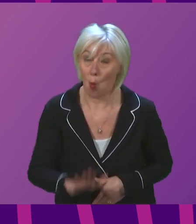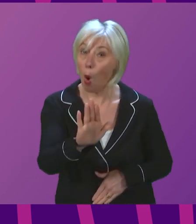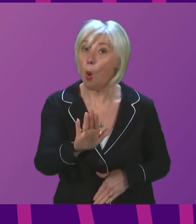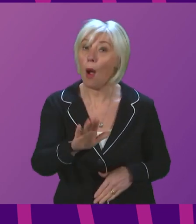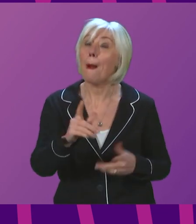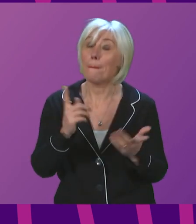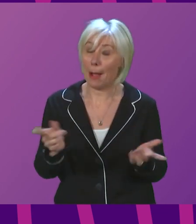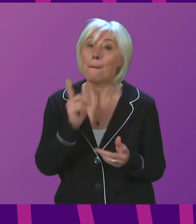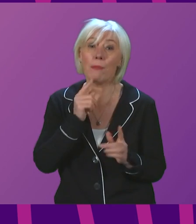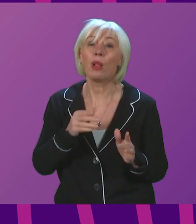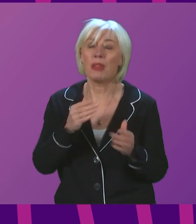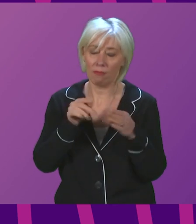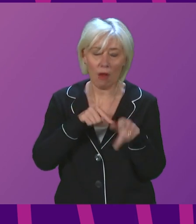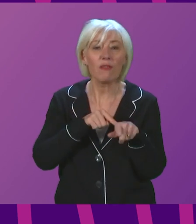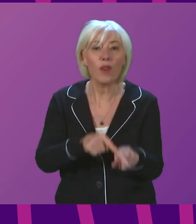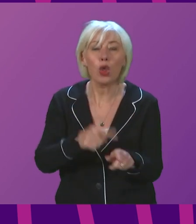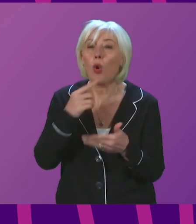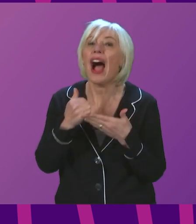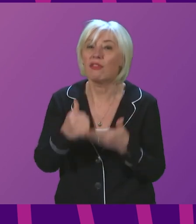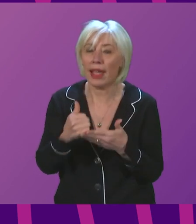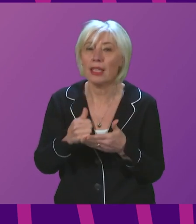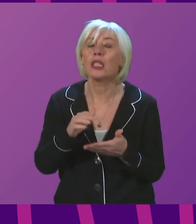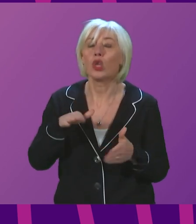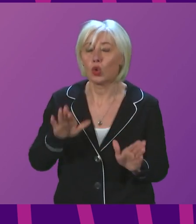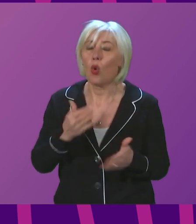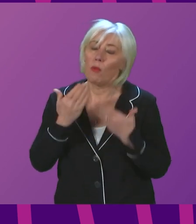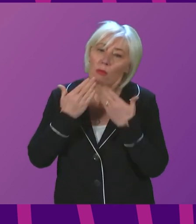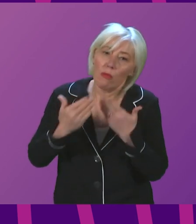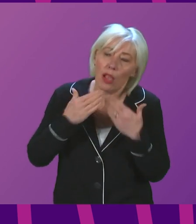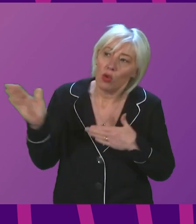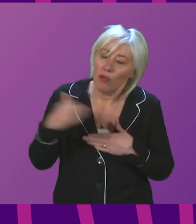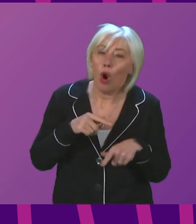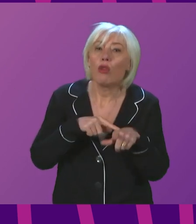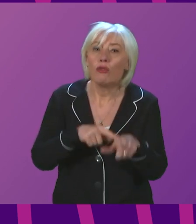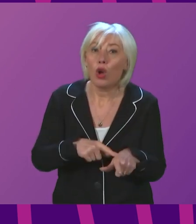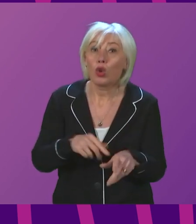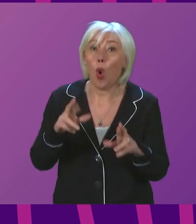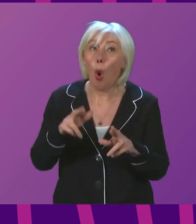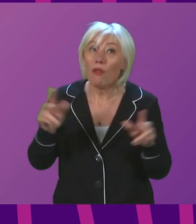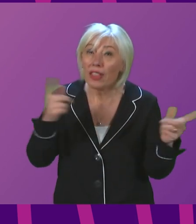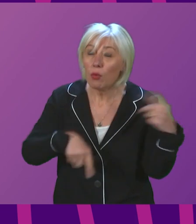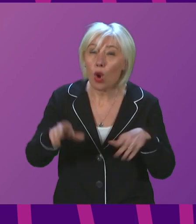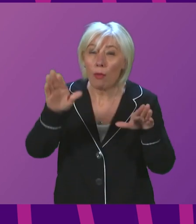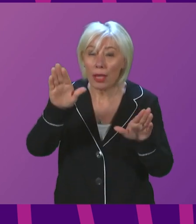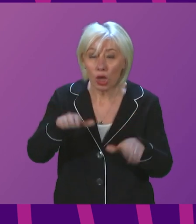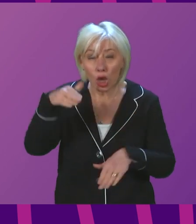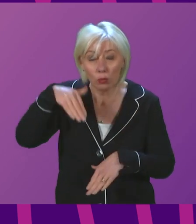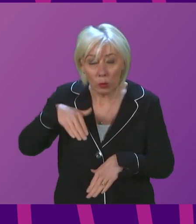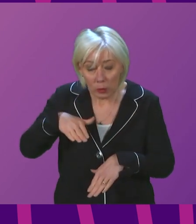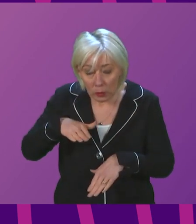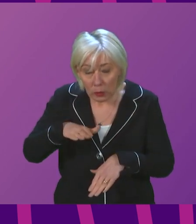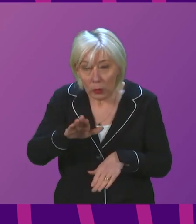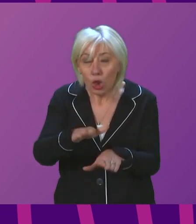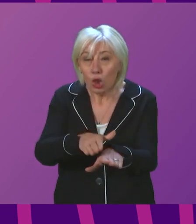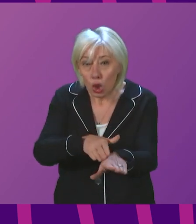complying with this advice. So I hope we may already be collectively slowing the spread. But it is important